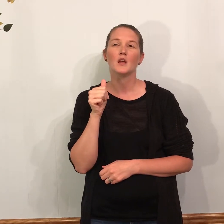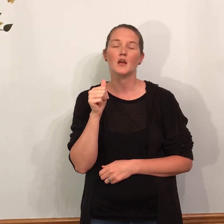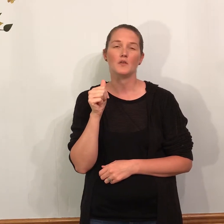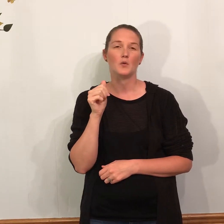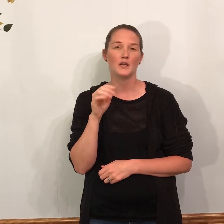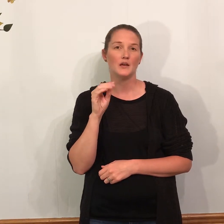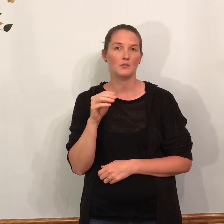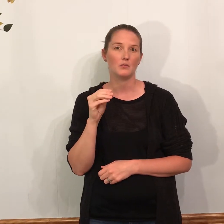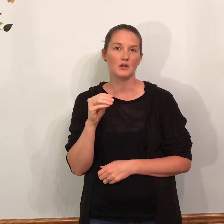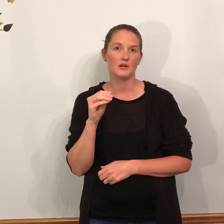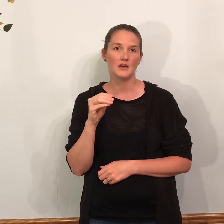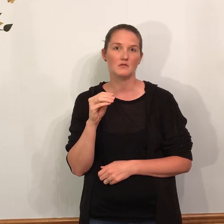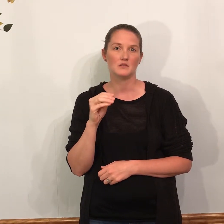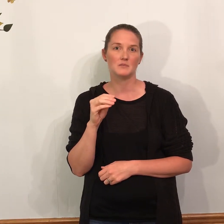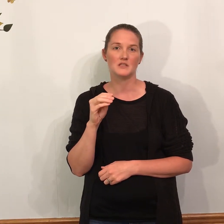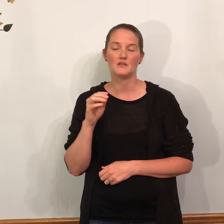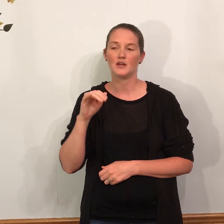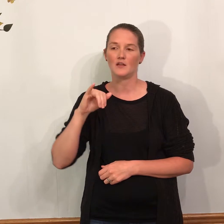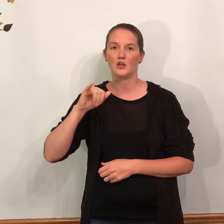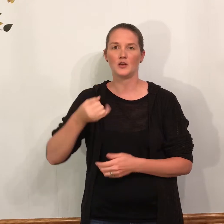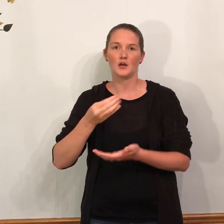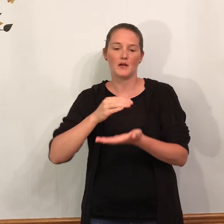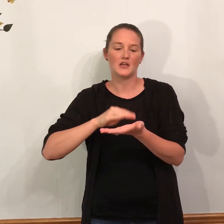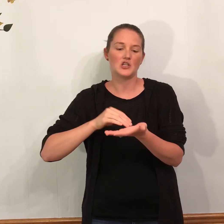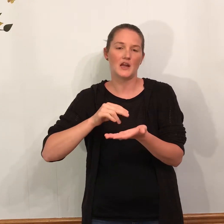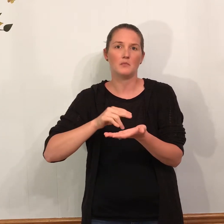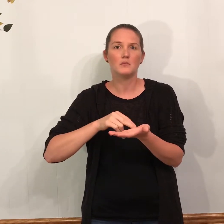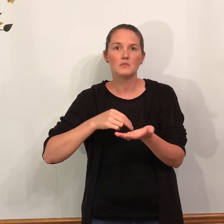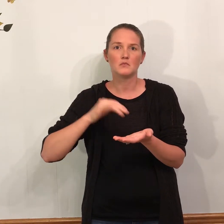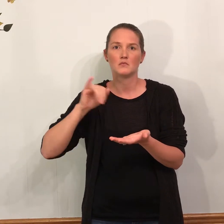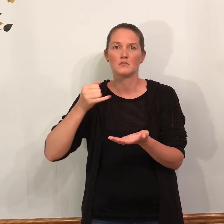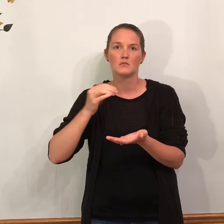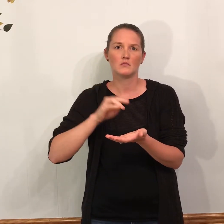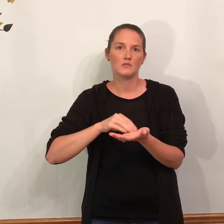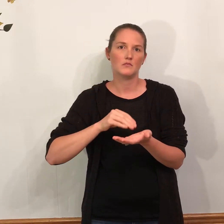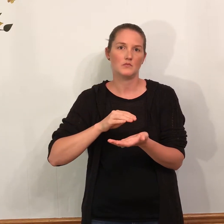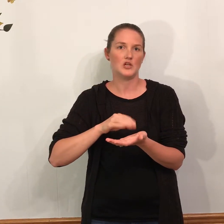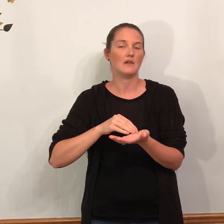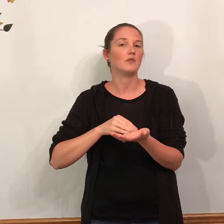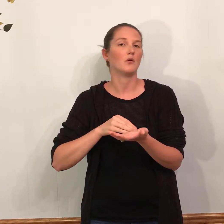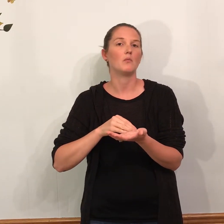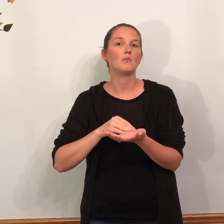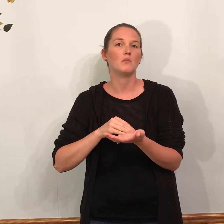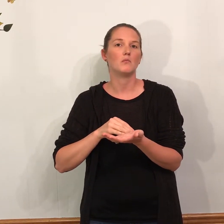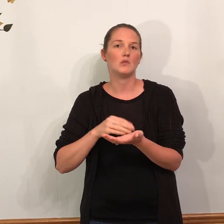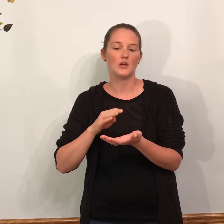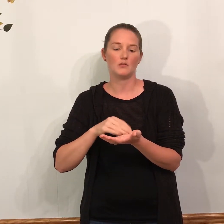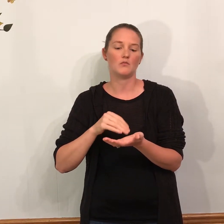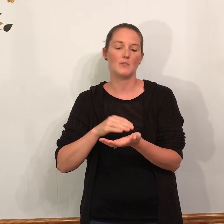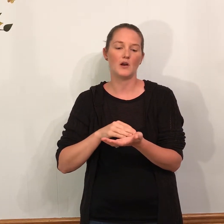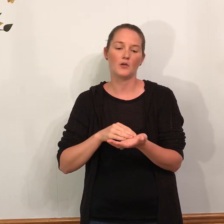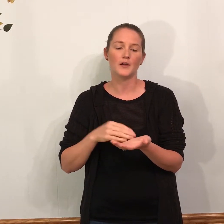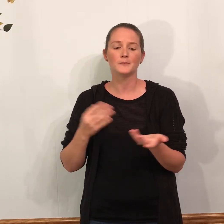If you're wanting to get really specific and then you can go like jam. Jam from you know rubbing it on there.